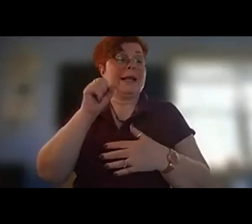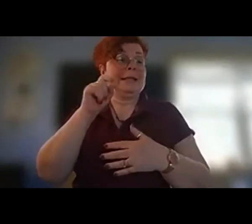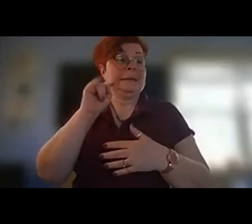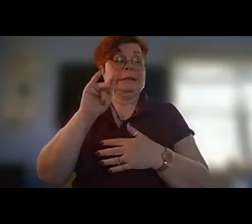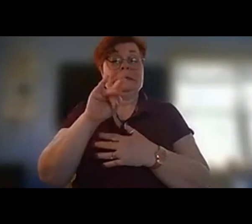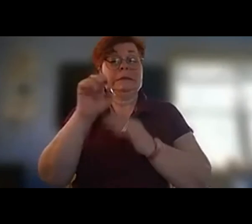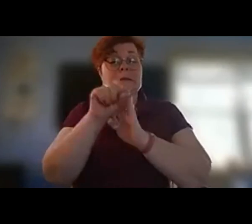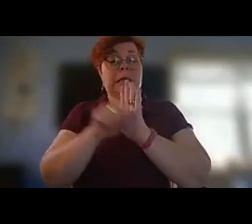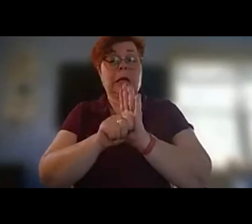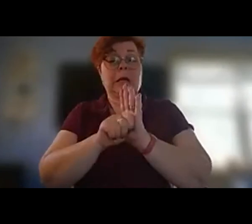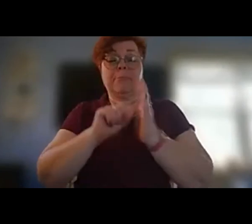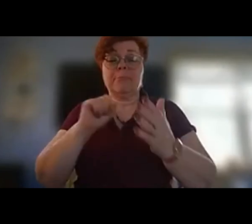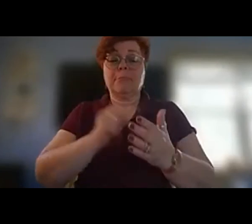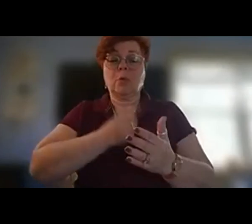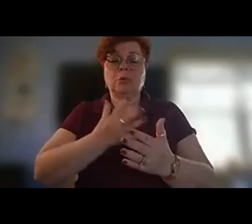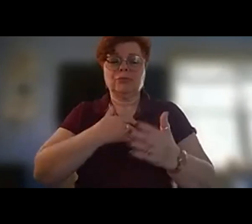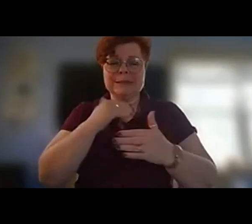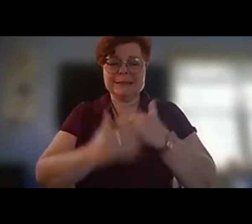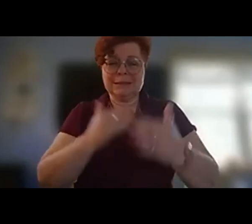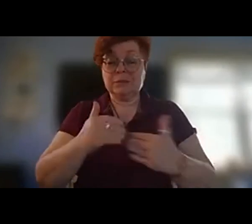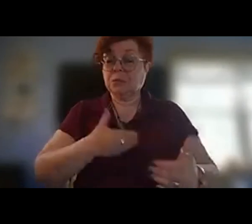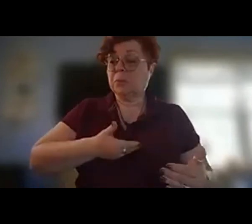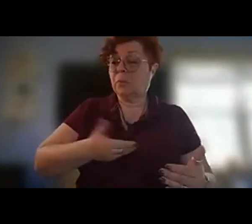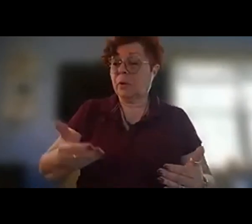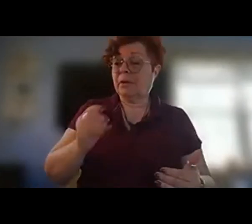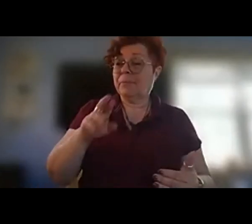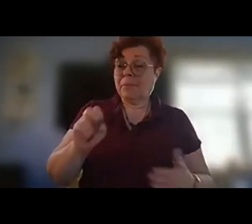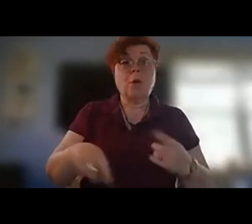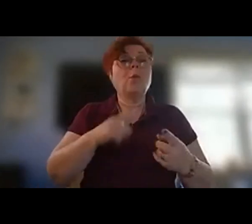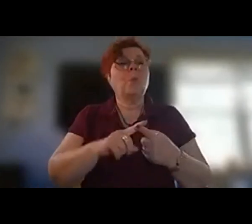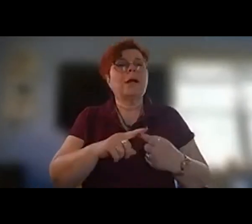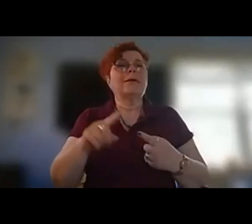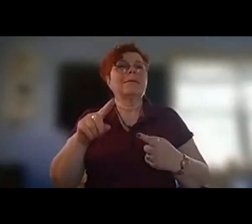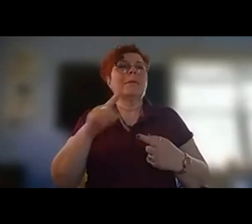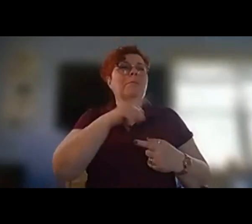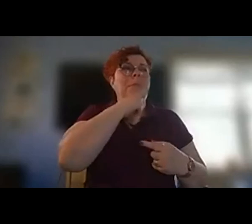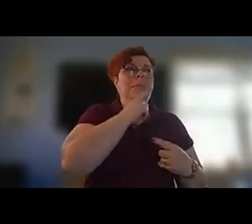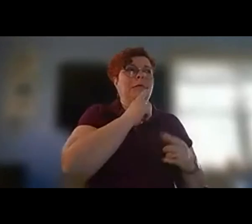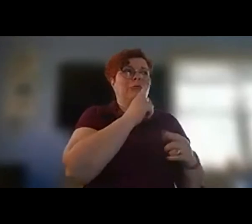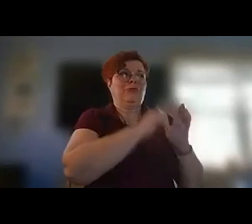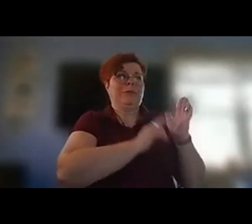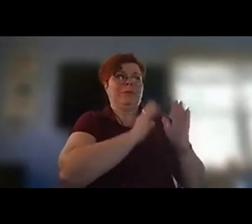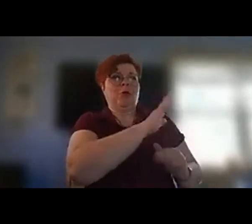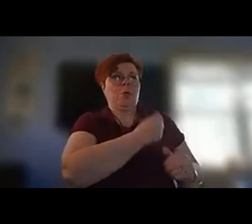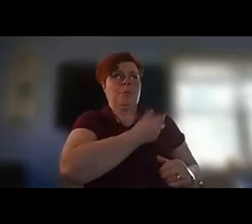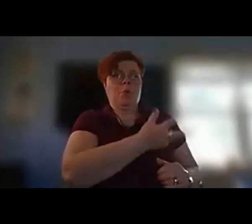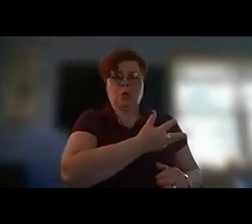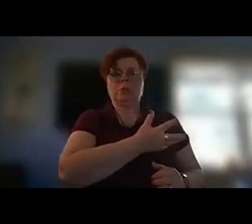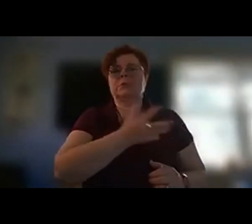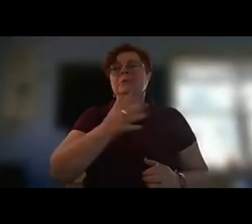marie and i ask you when the poets read their poems and marie will read her poems after and have a question and answer period i ask you please to